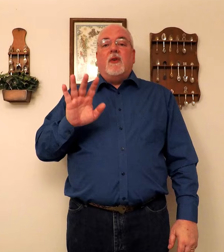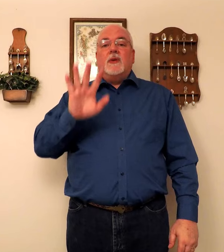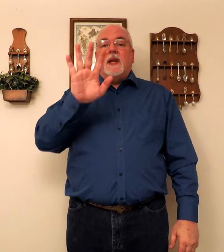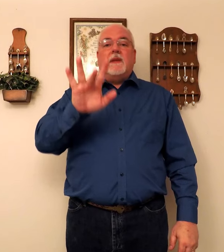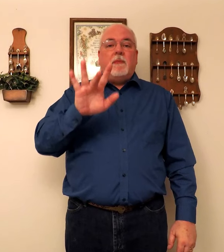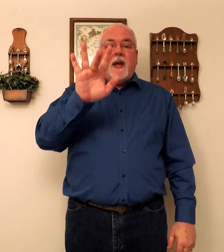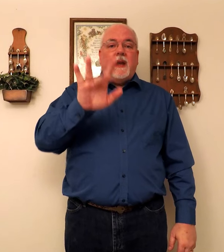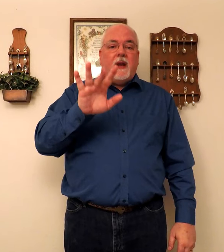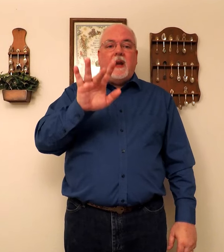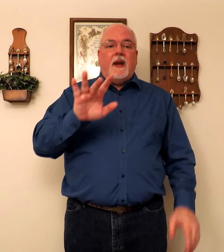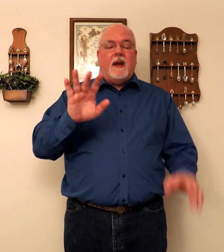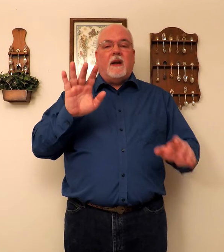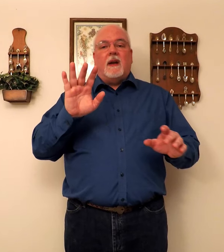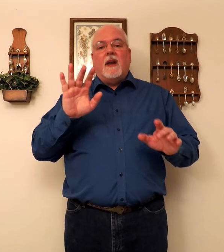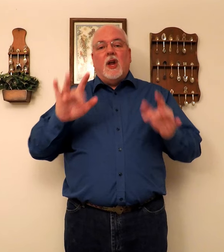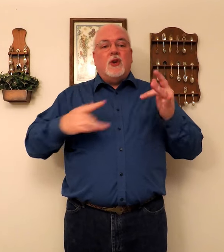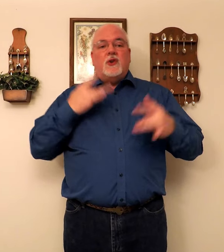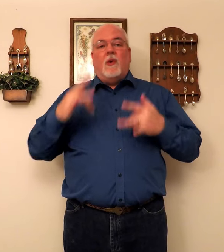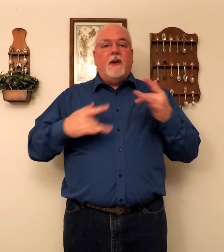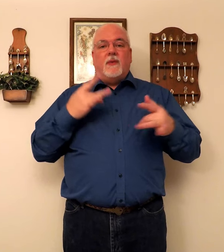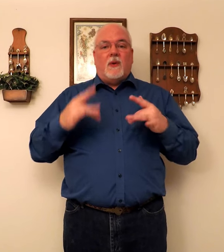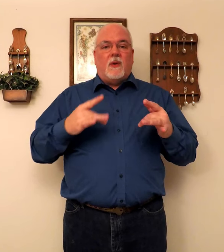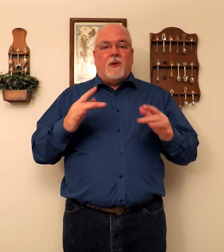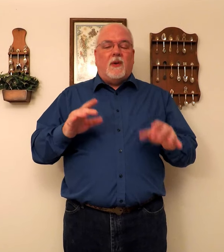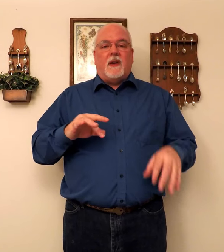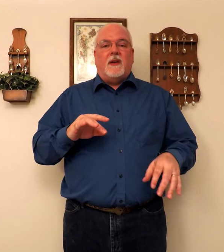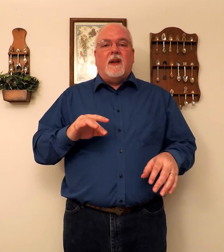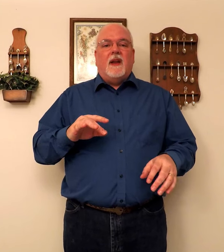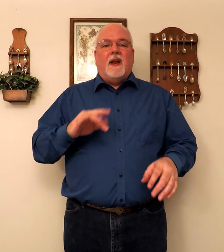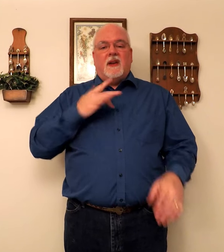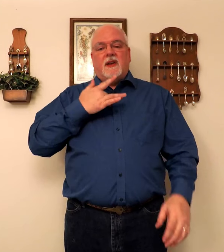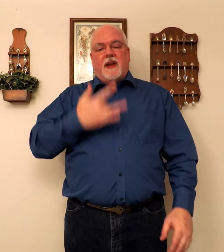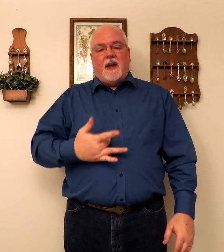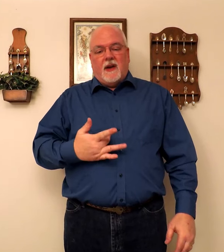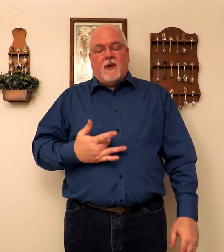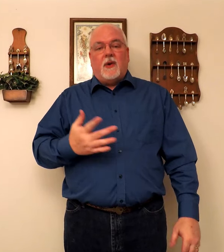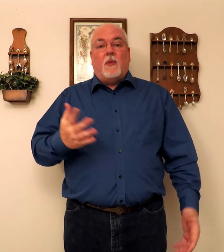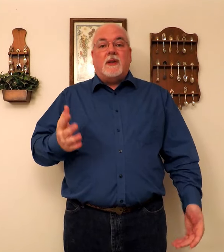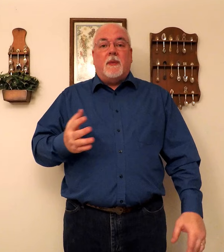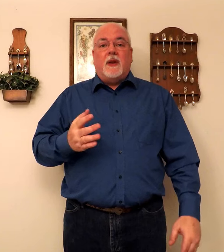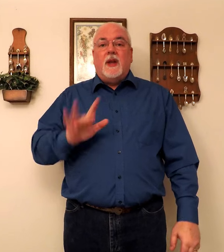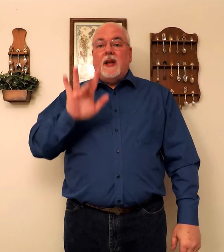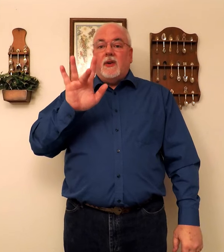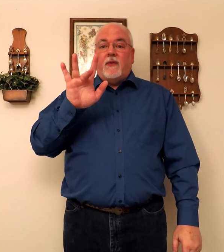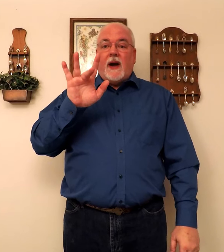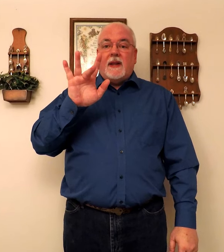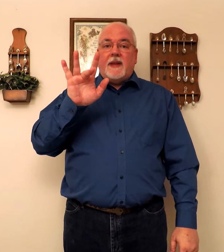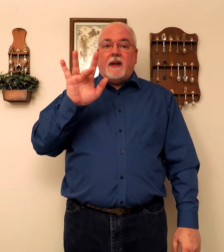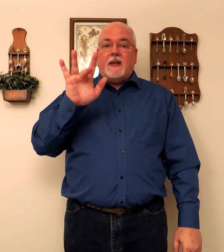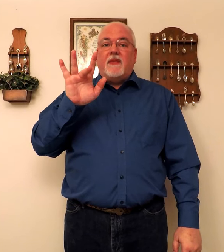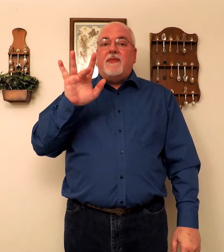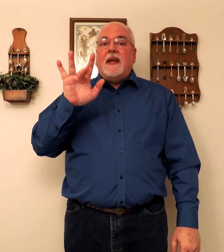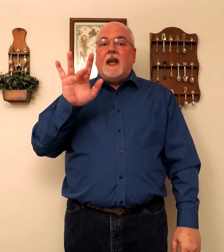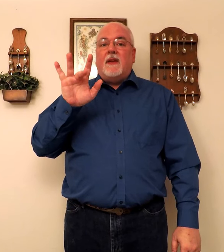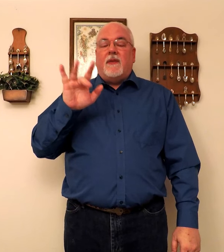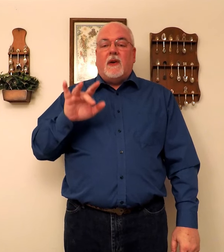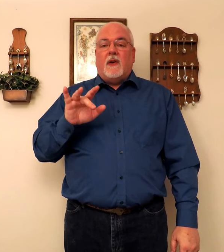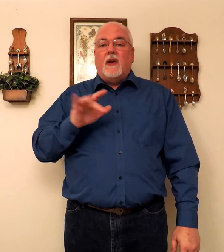you see pity and joyful and down or whatsoever, you'll find that that is a feeling finger.